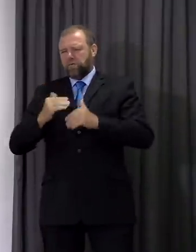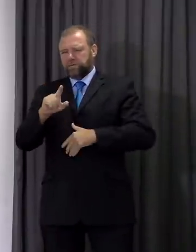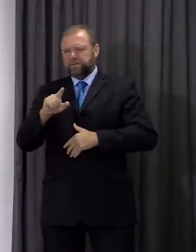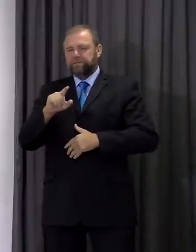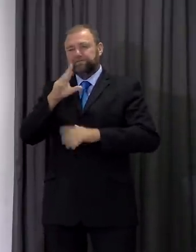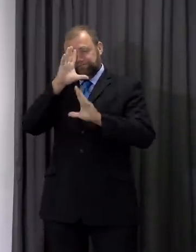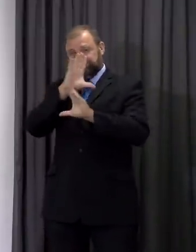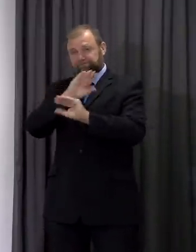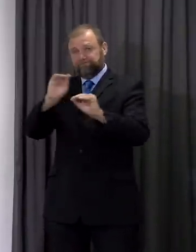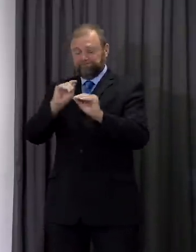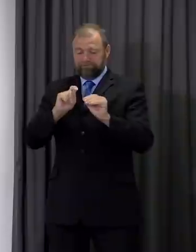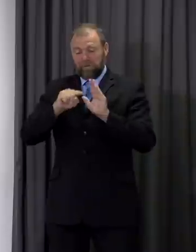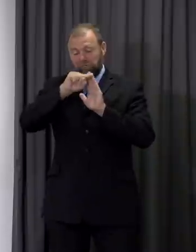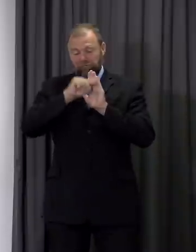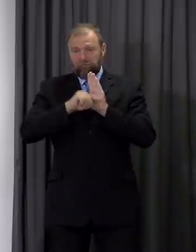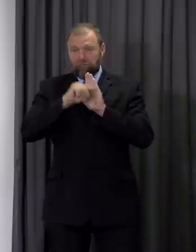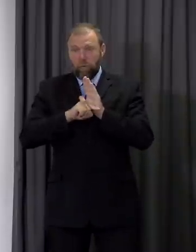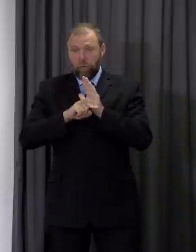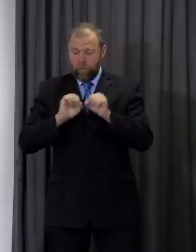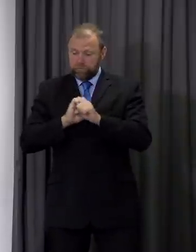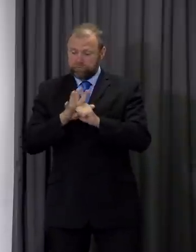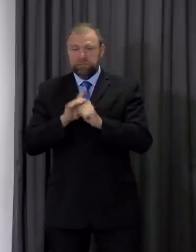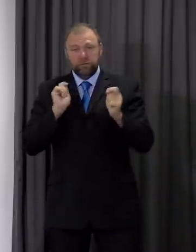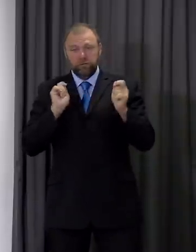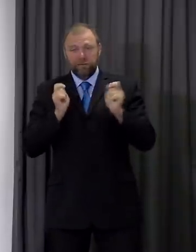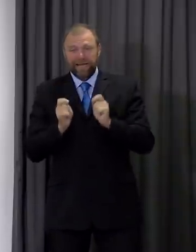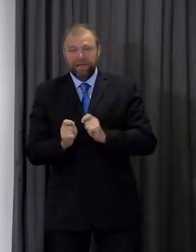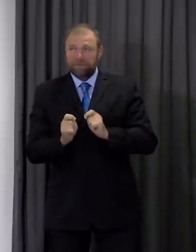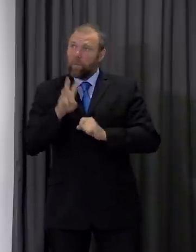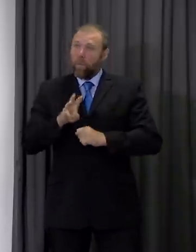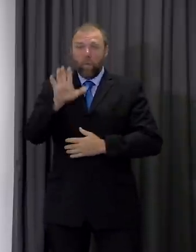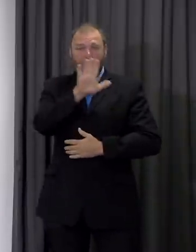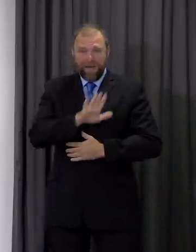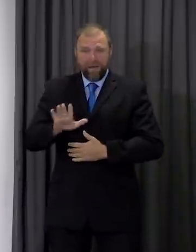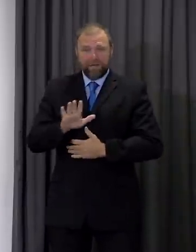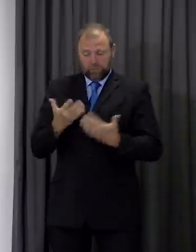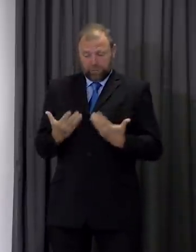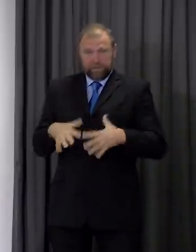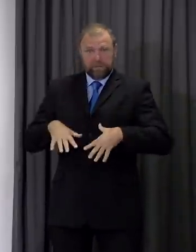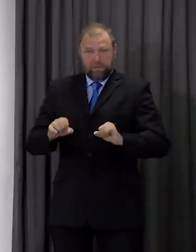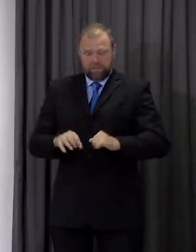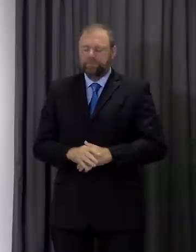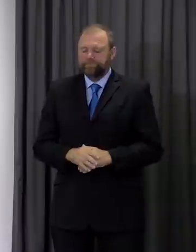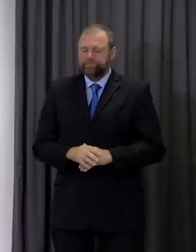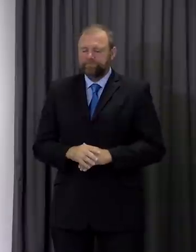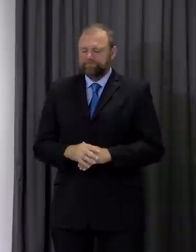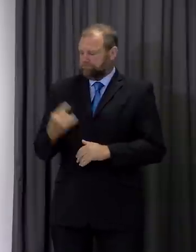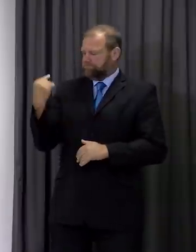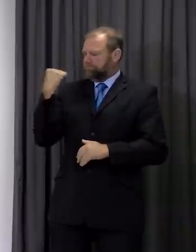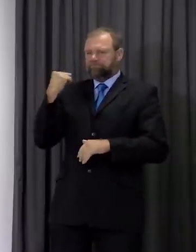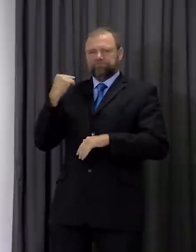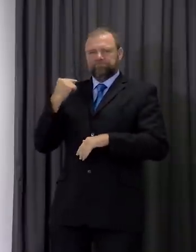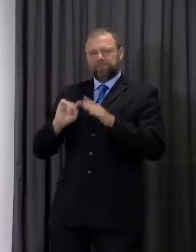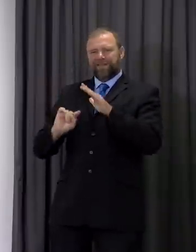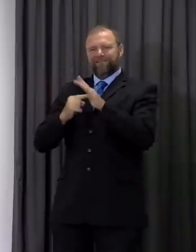in the rules which have come into force today across Wales. As the First Minister said on Friday, these changes are being